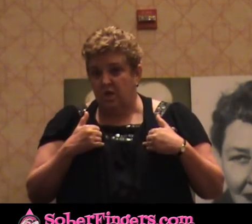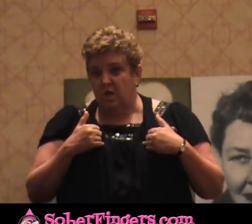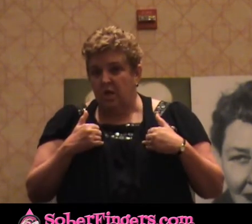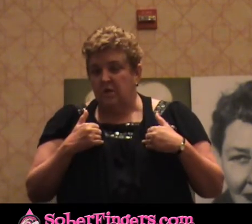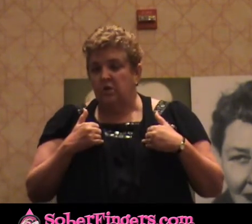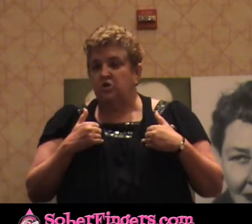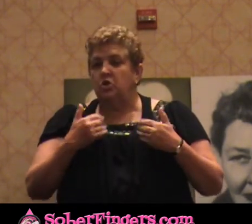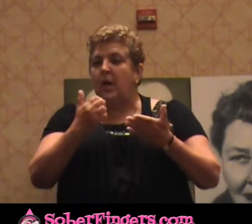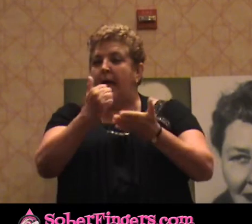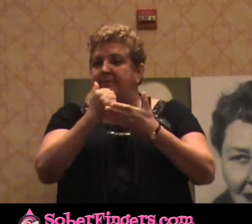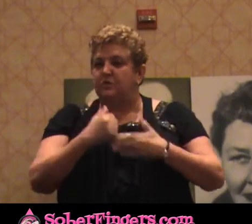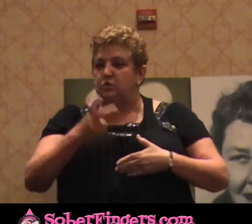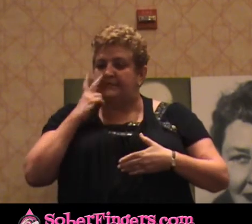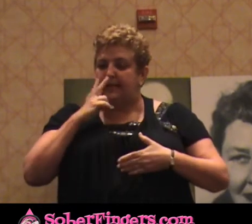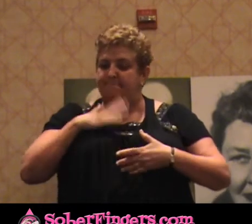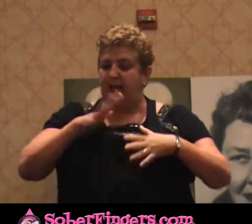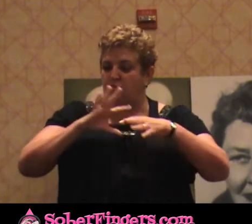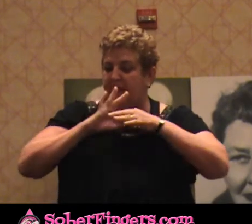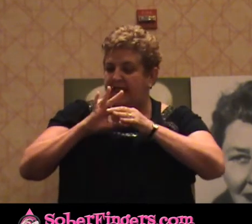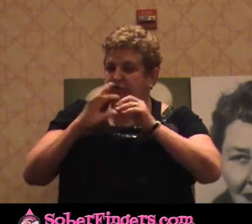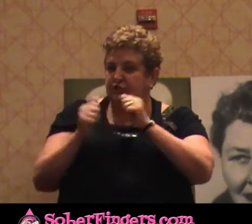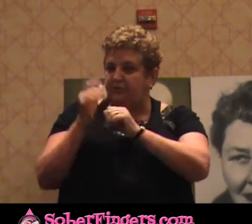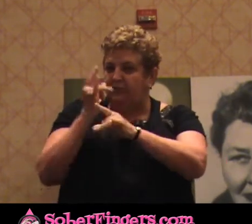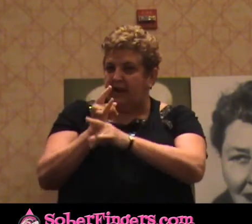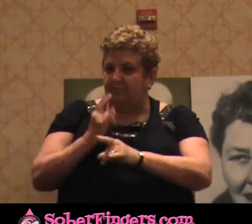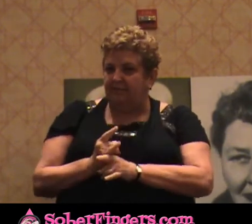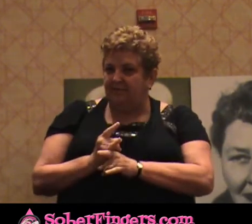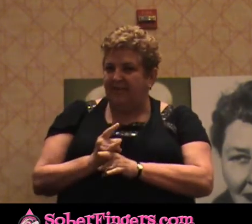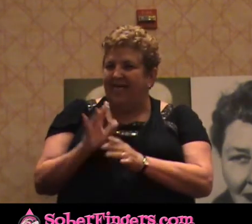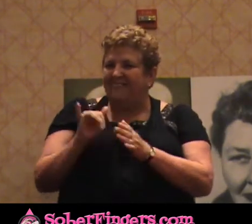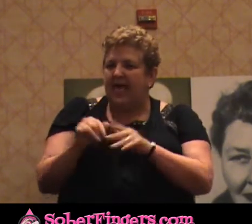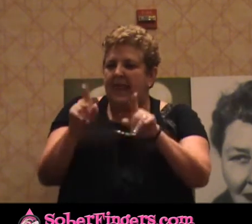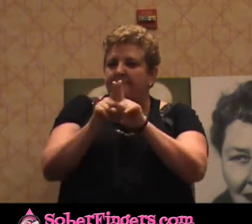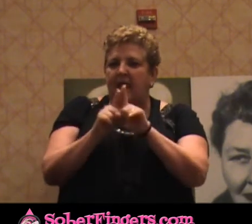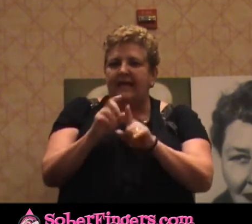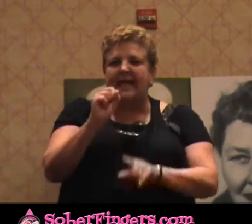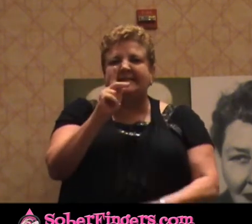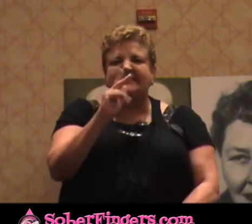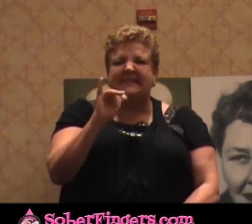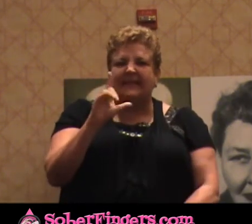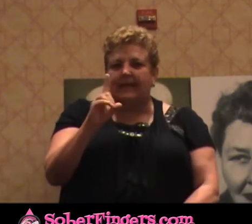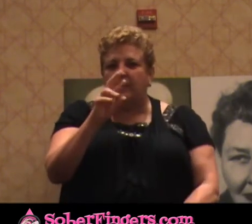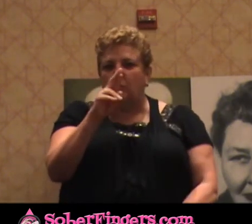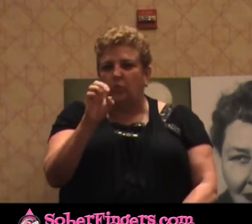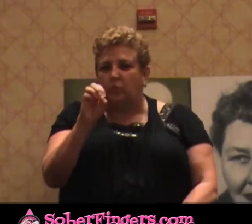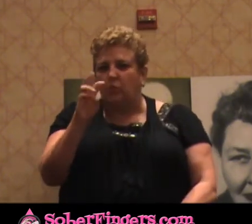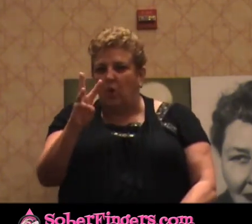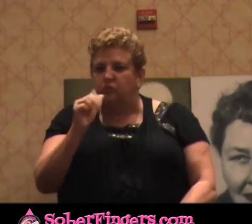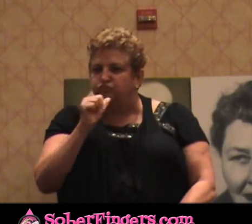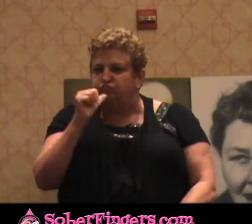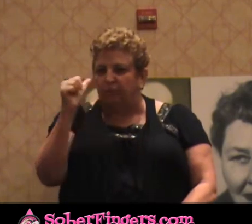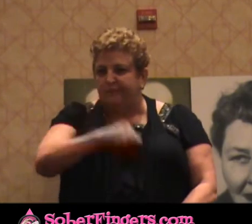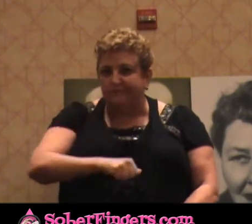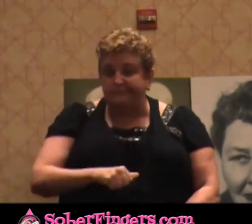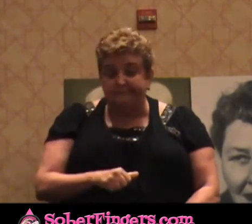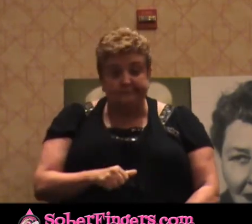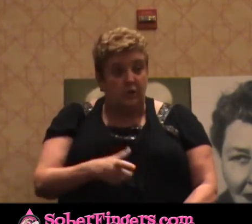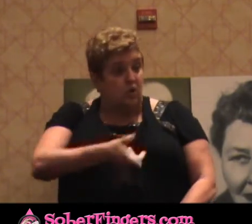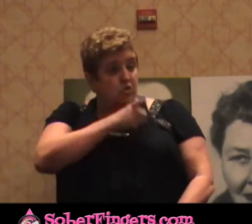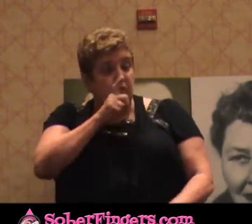Alcoholics see that I'm just like a skid row drunk. Because when you've been drinking as long as I have, it takes you less.